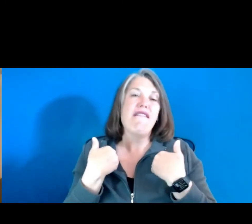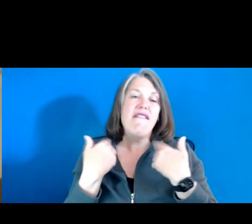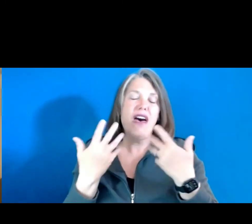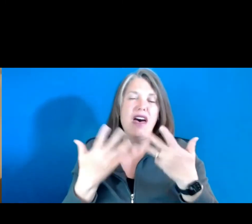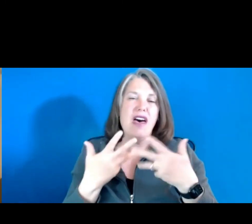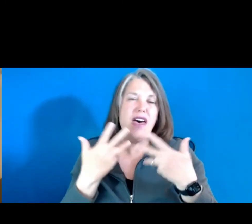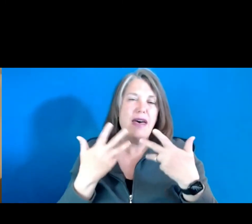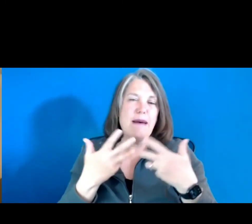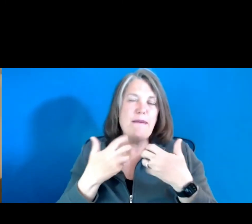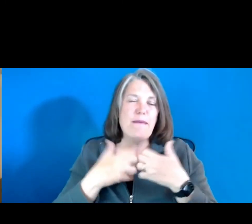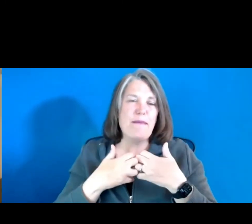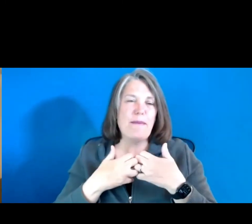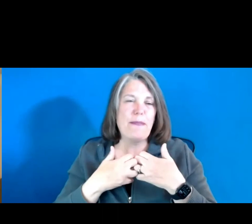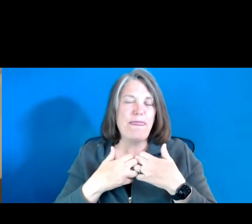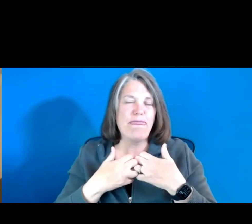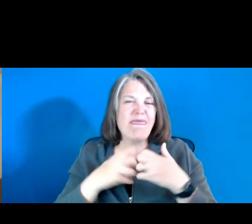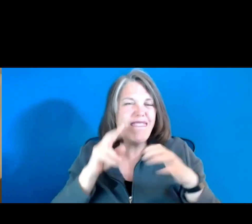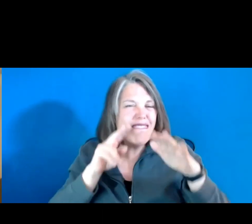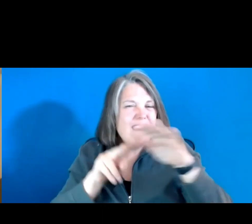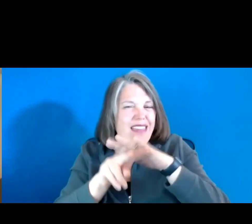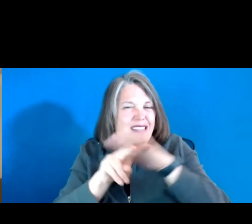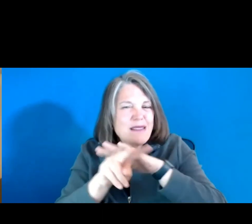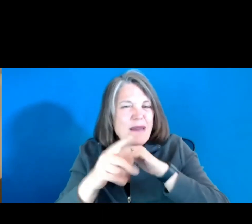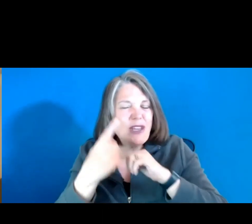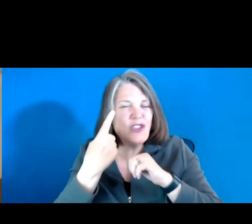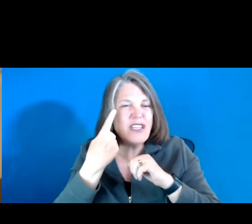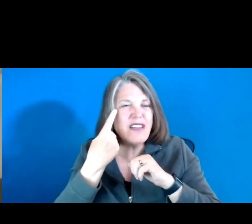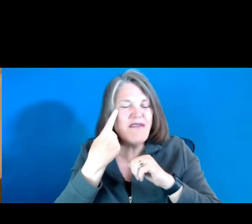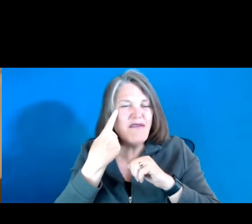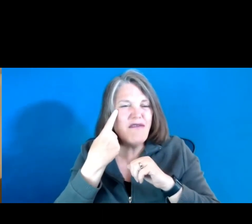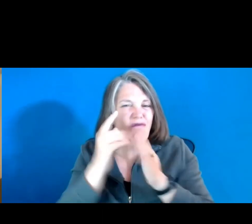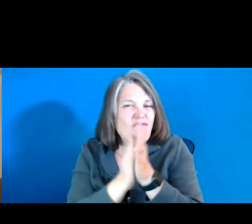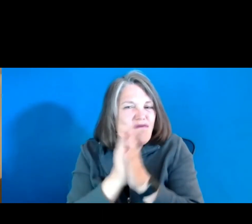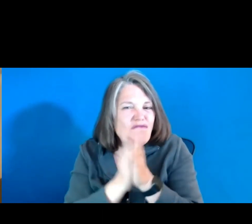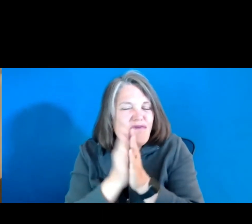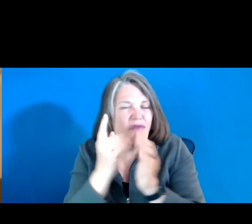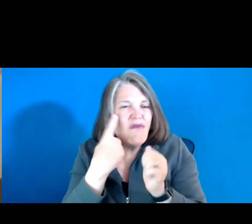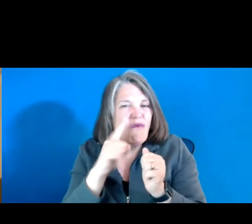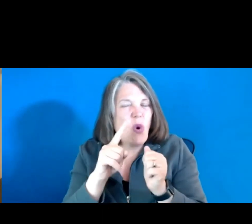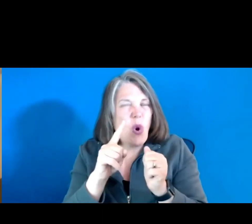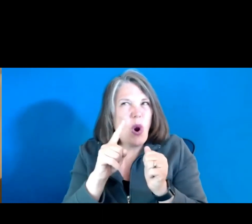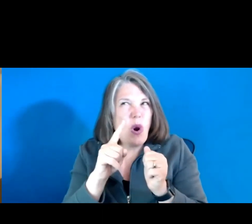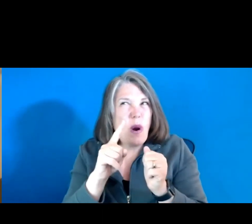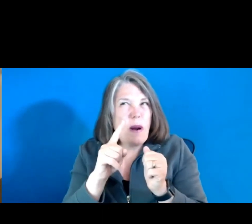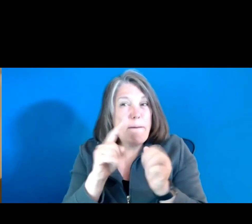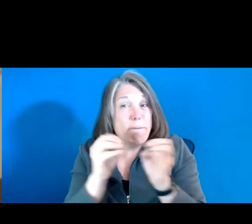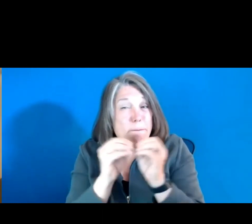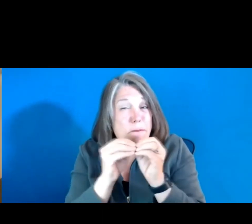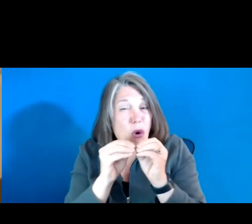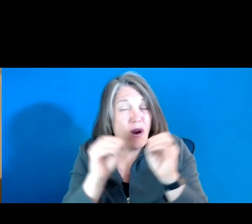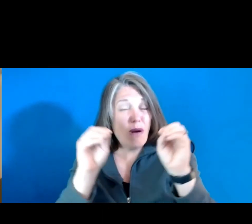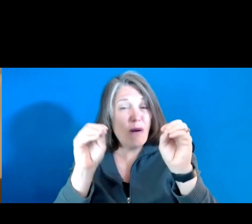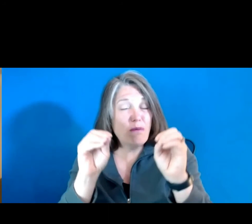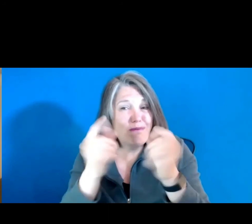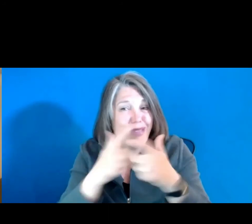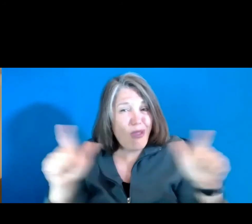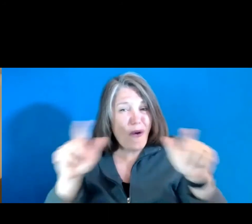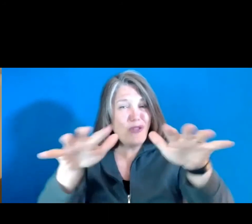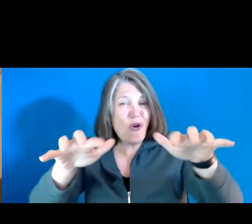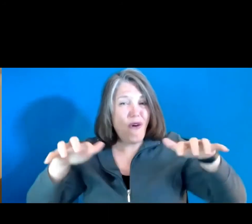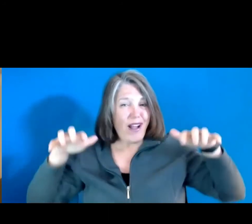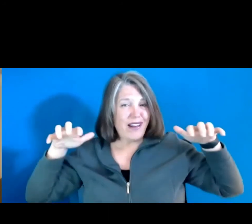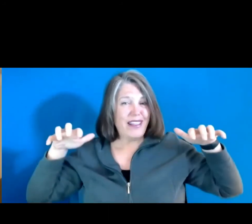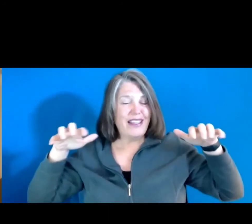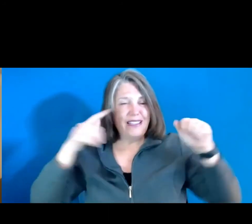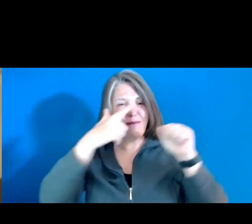the anticipation of larger audiences, because they tend to